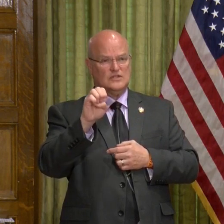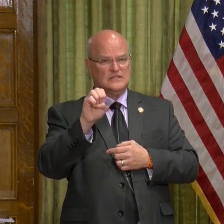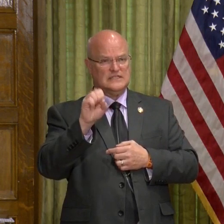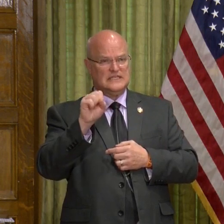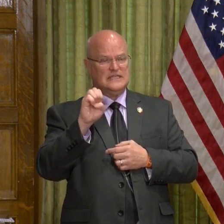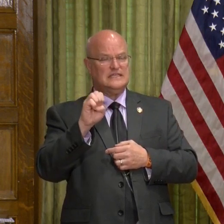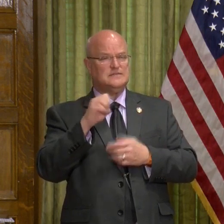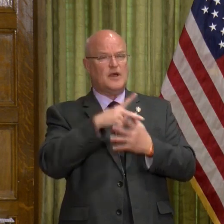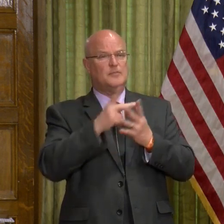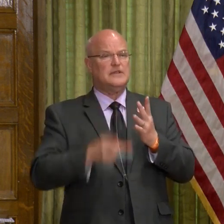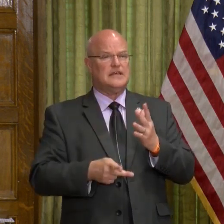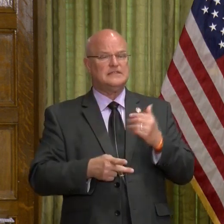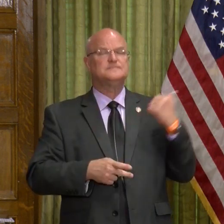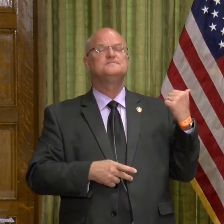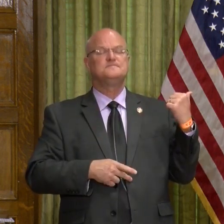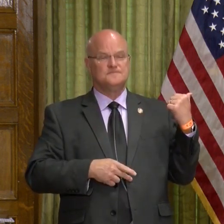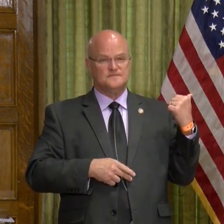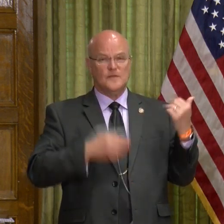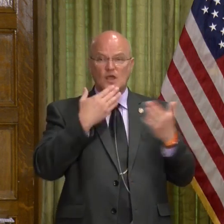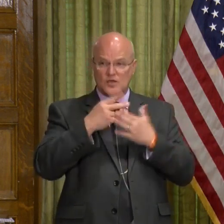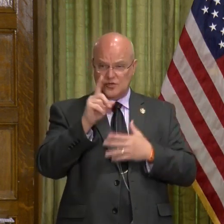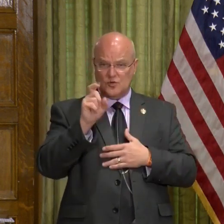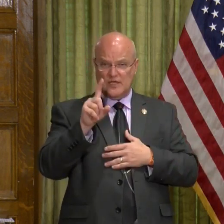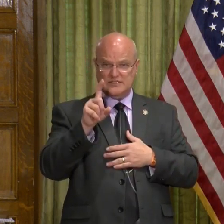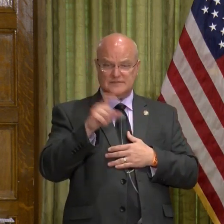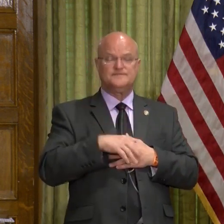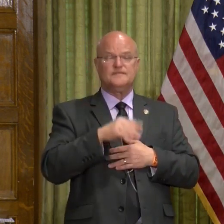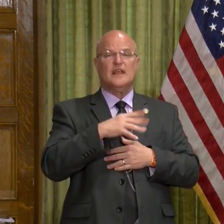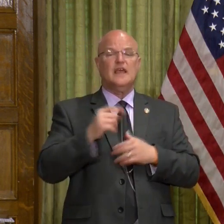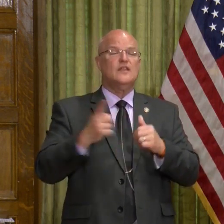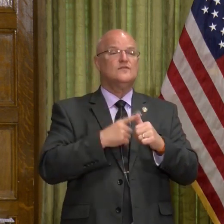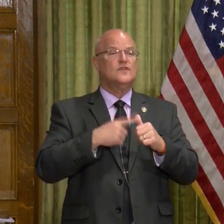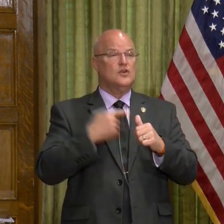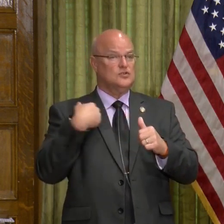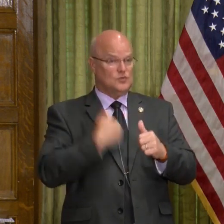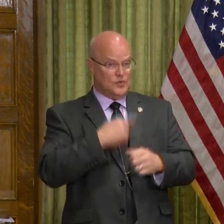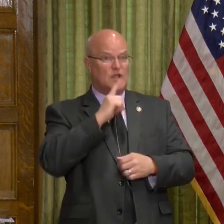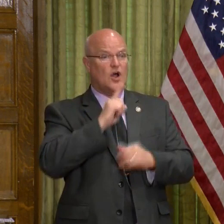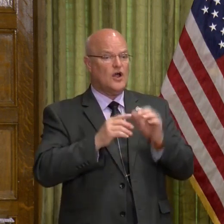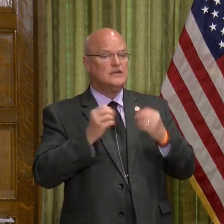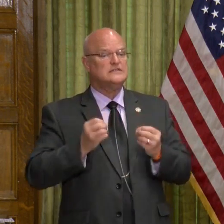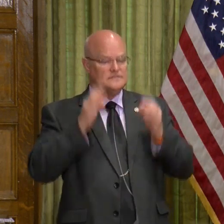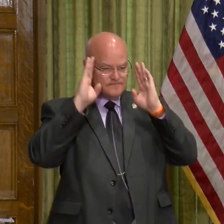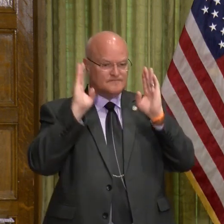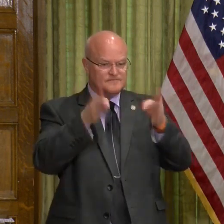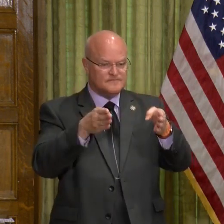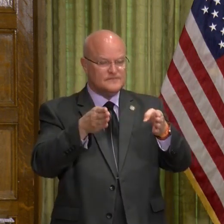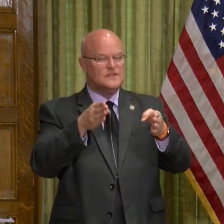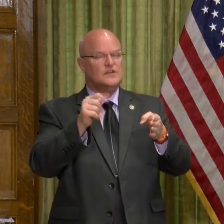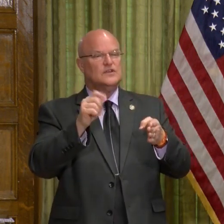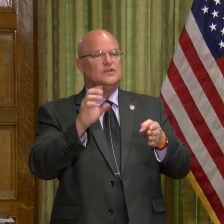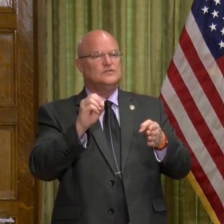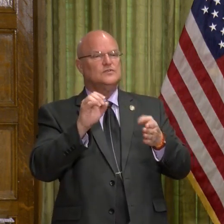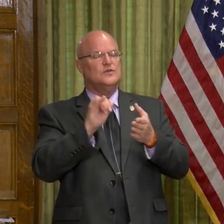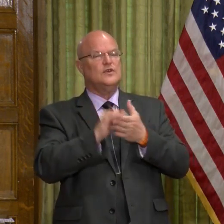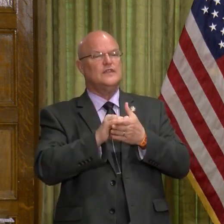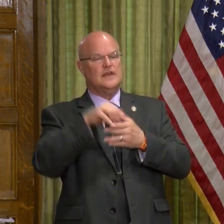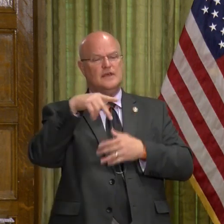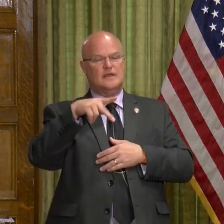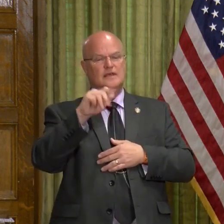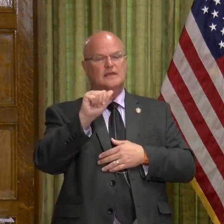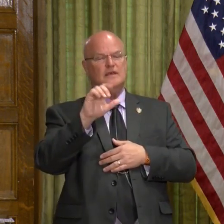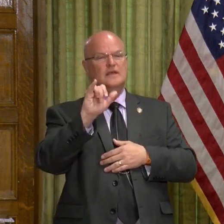Thank you. Thank you. It's a very, very good question. And first, we are devoting attention to the